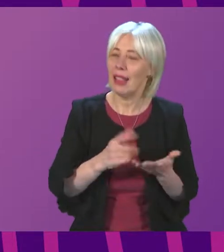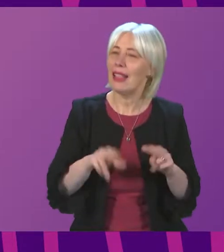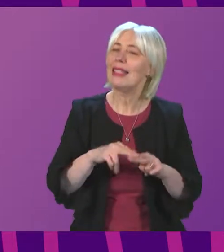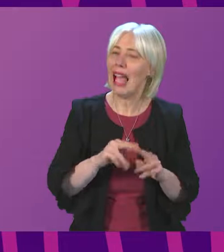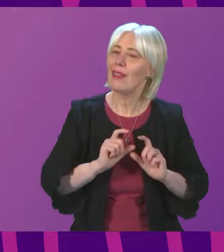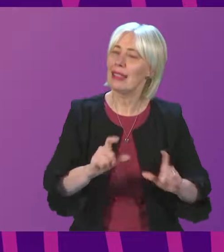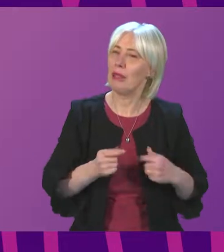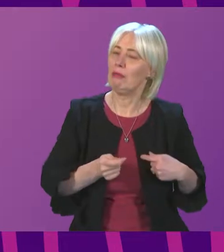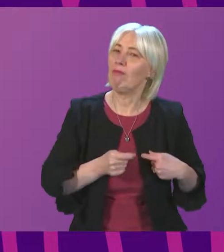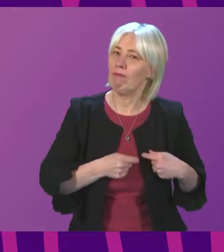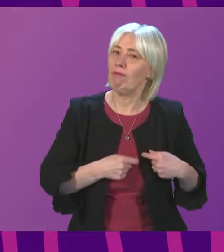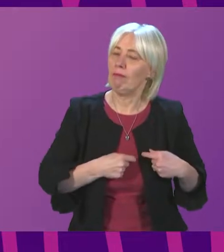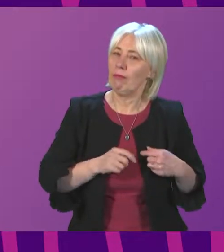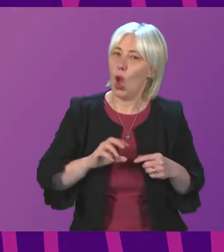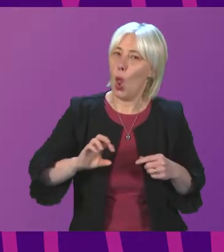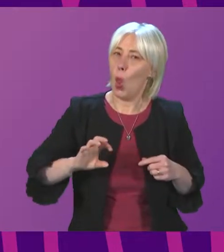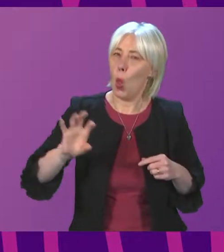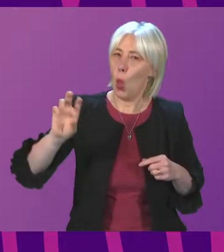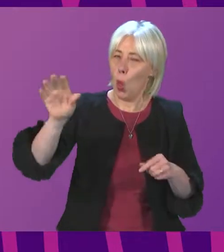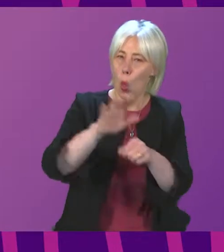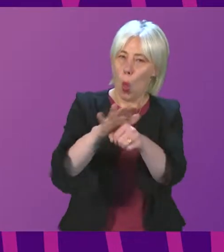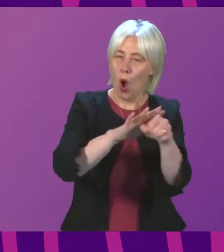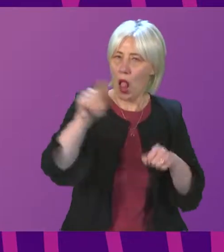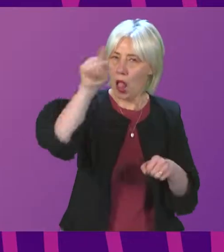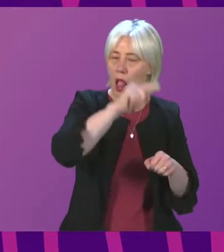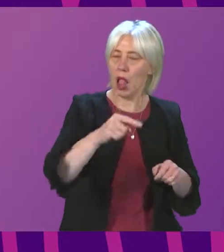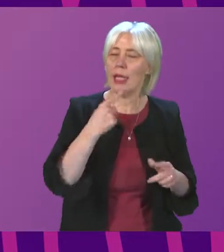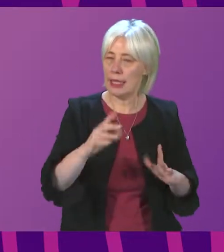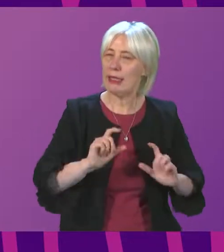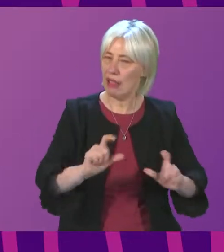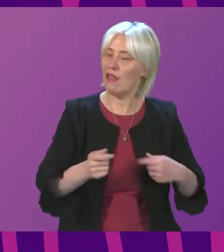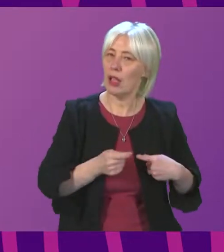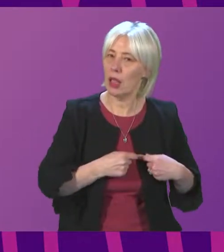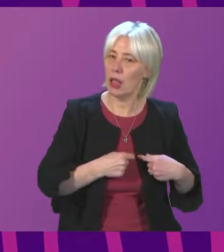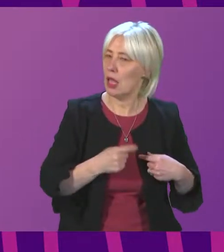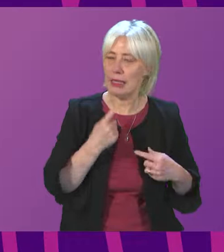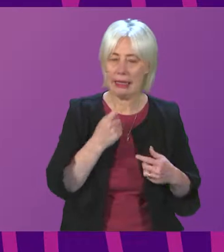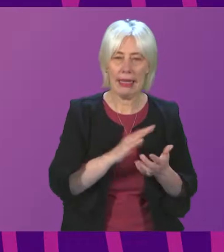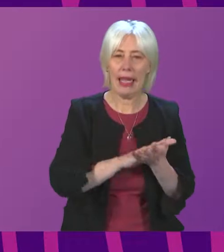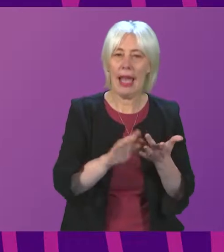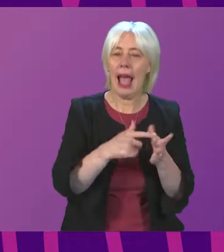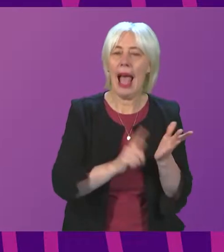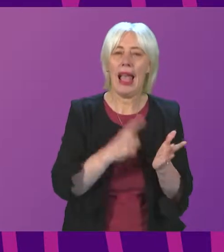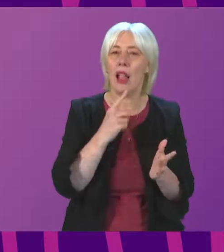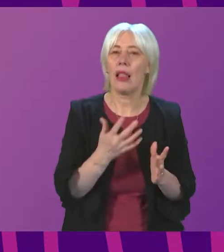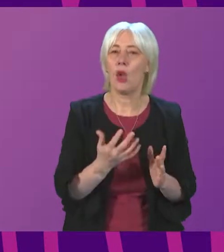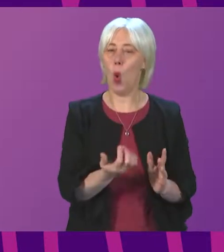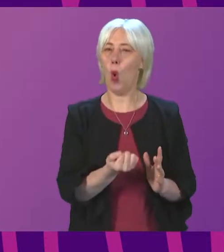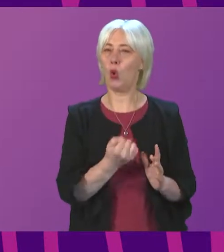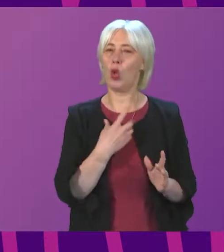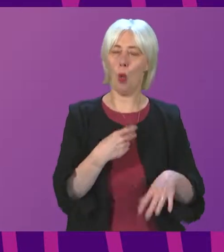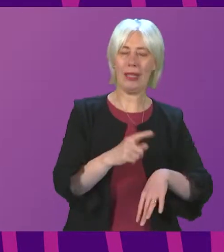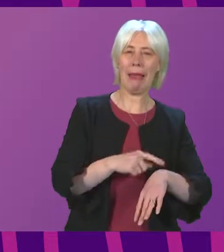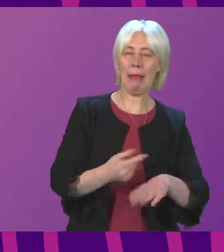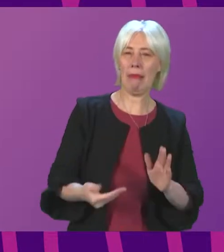staff at a local level that this is, in a sense, simply at Hiale buying the time they were always going to need